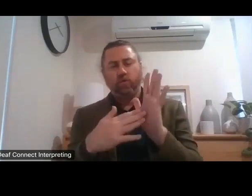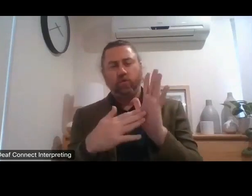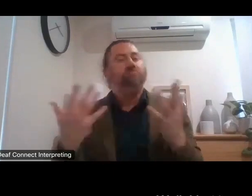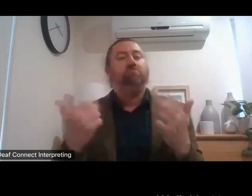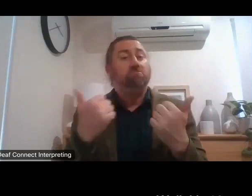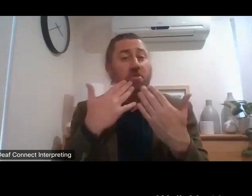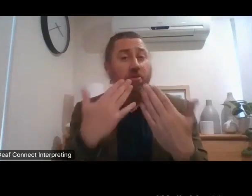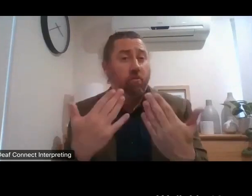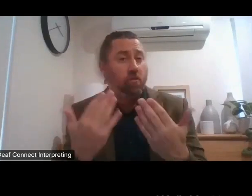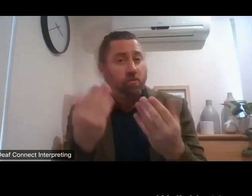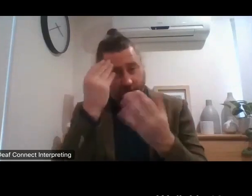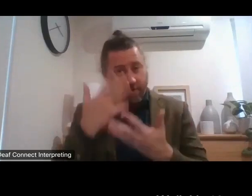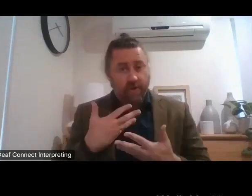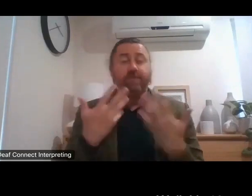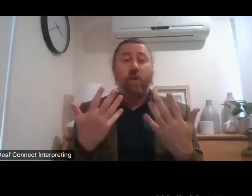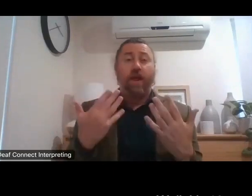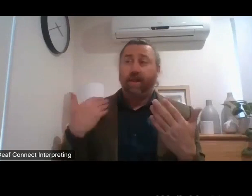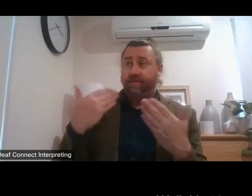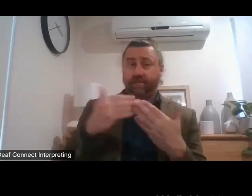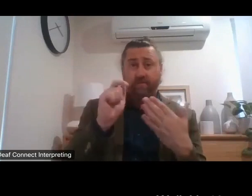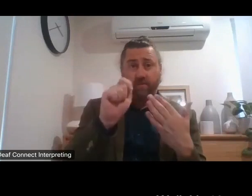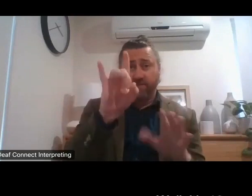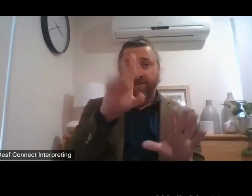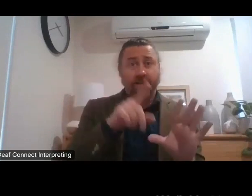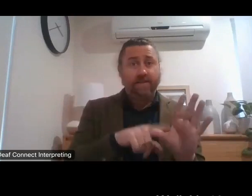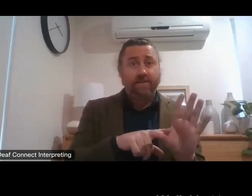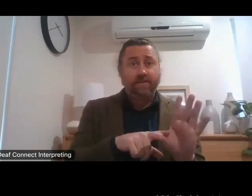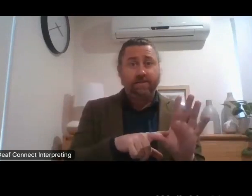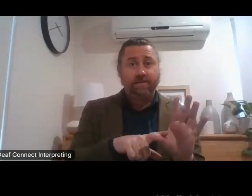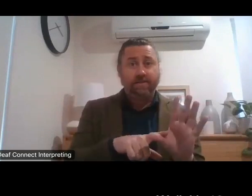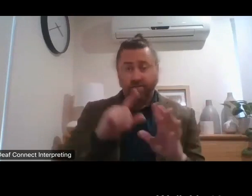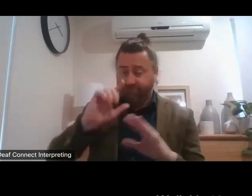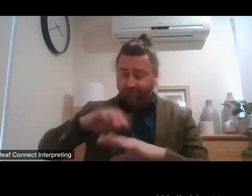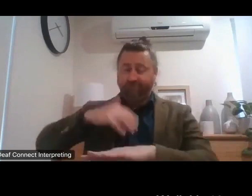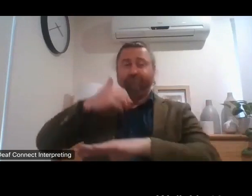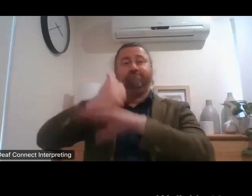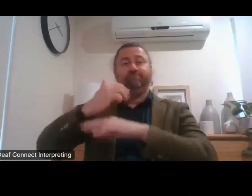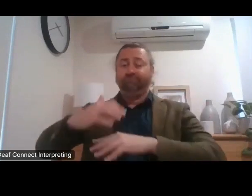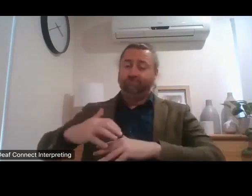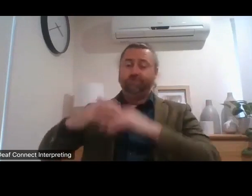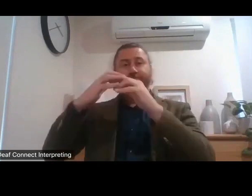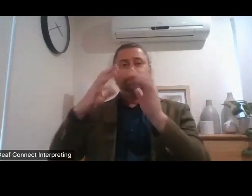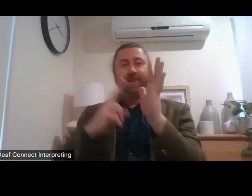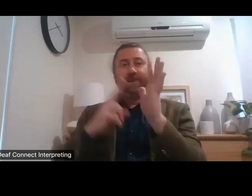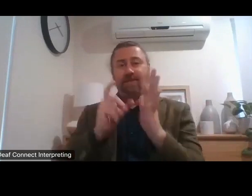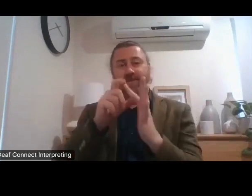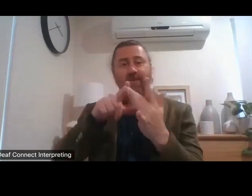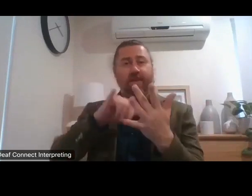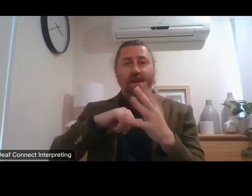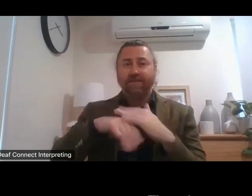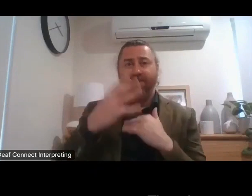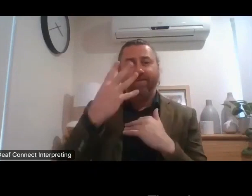Well, it's 10 years on almost since the foundation of the NDIS in their first trial areas.